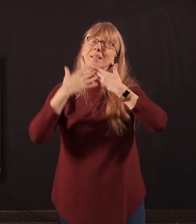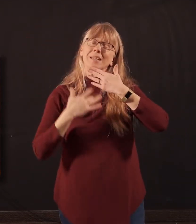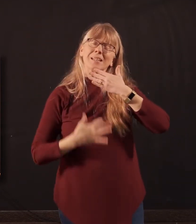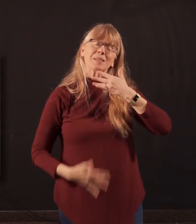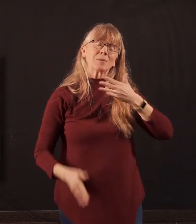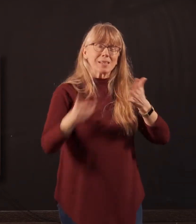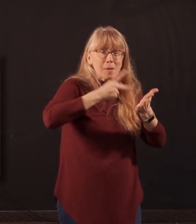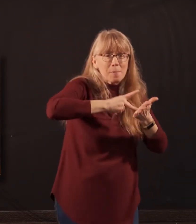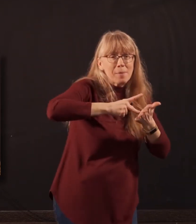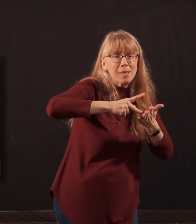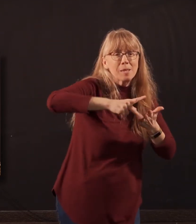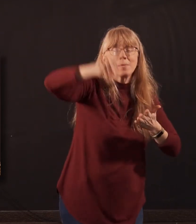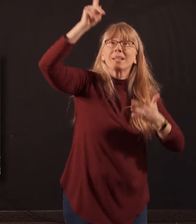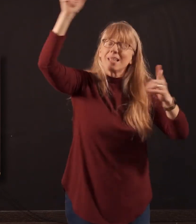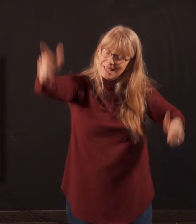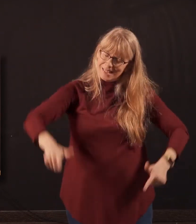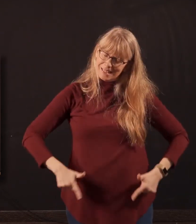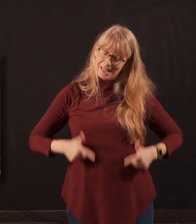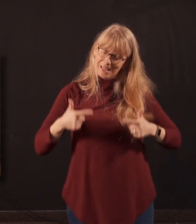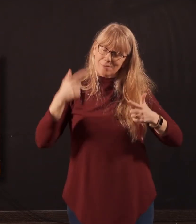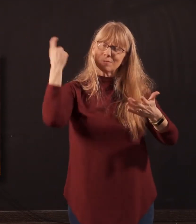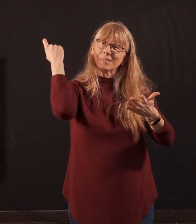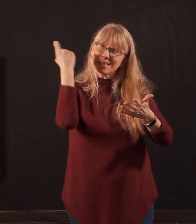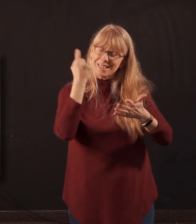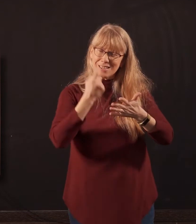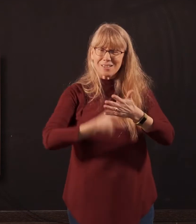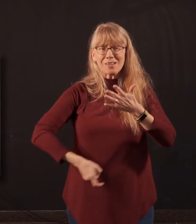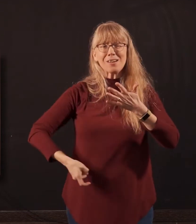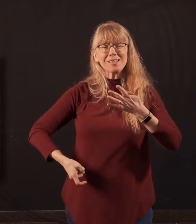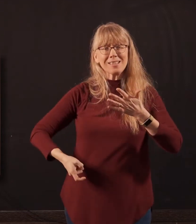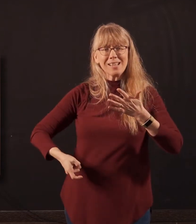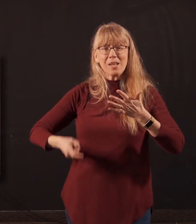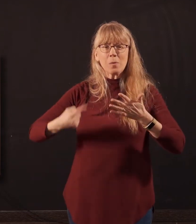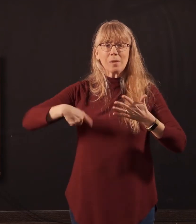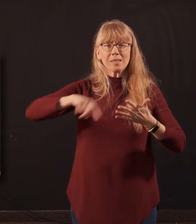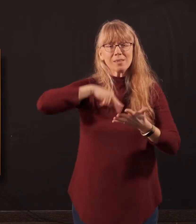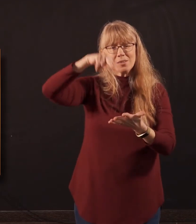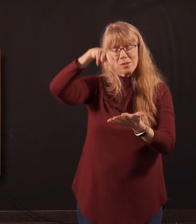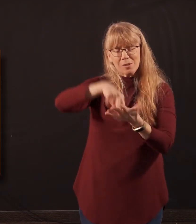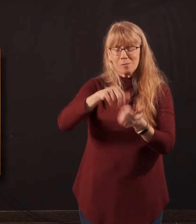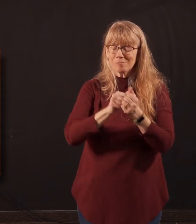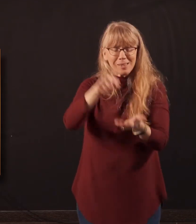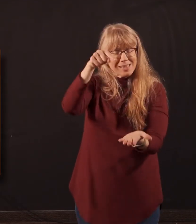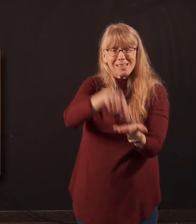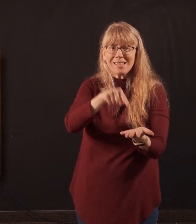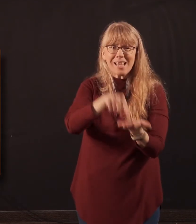was the payment, His life was the the cost. We stood, beneath a debt